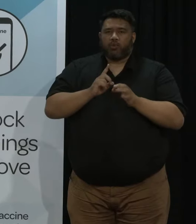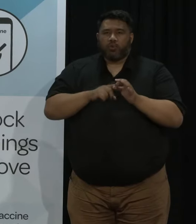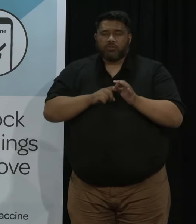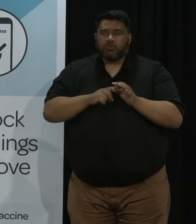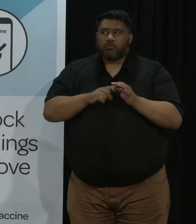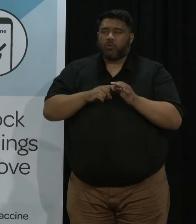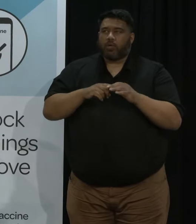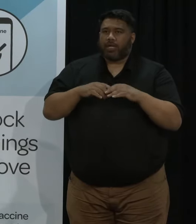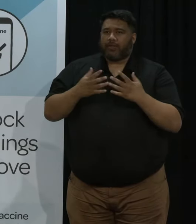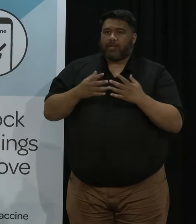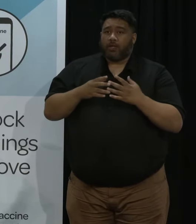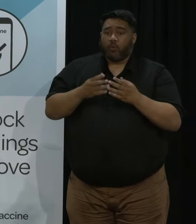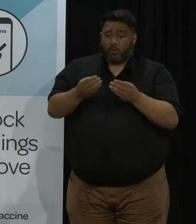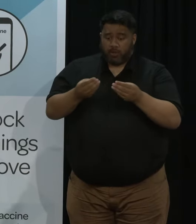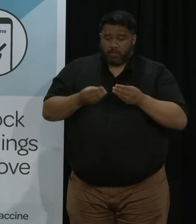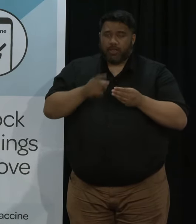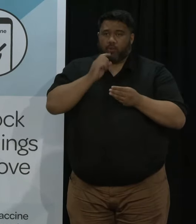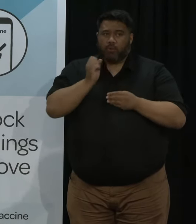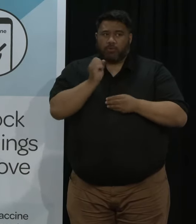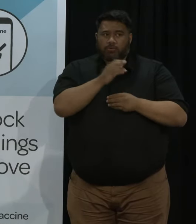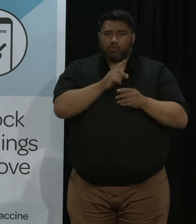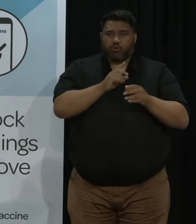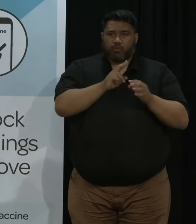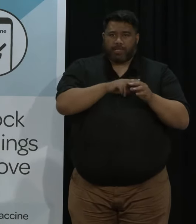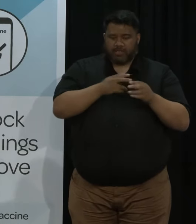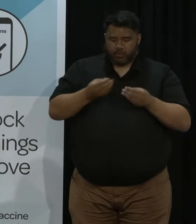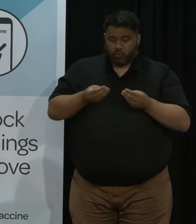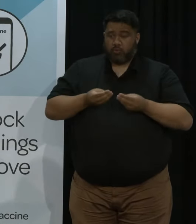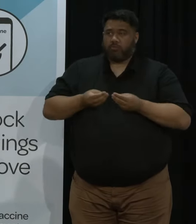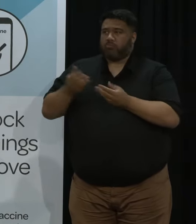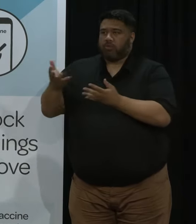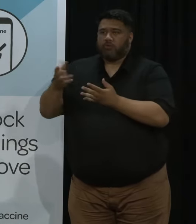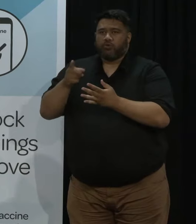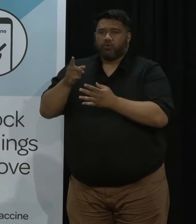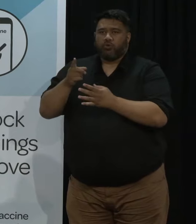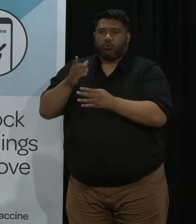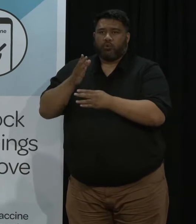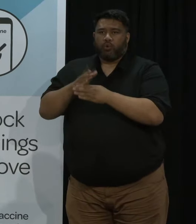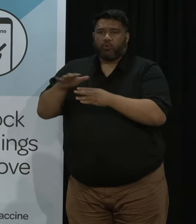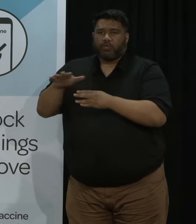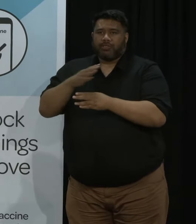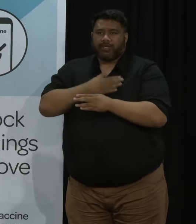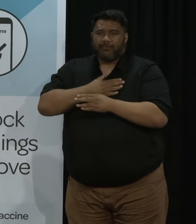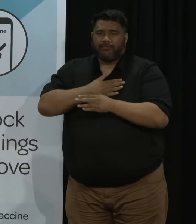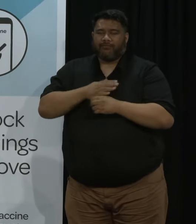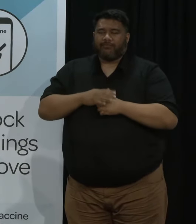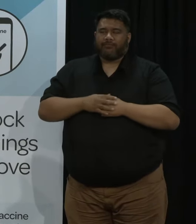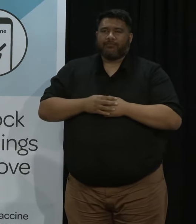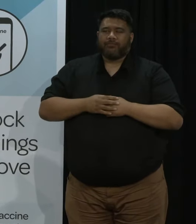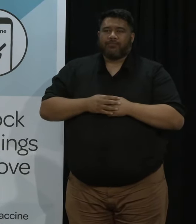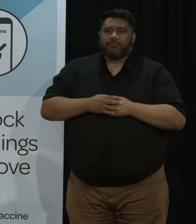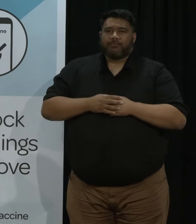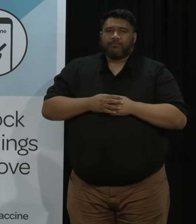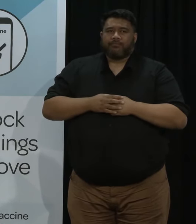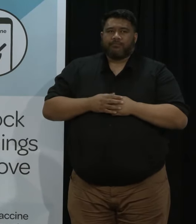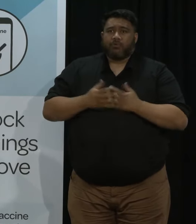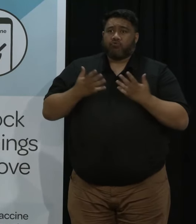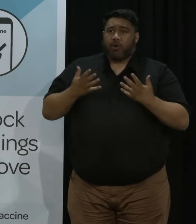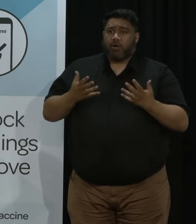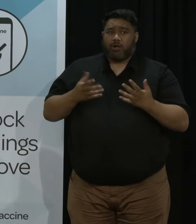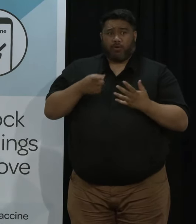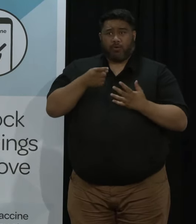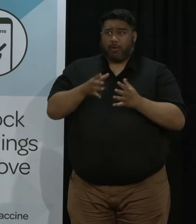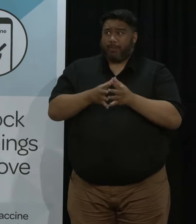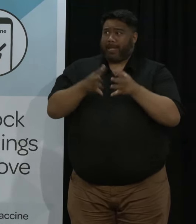like that are then flicked off to either work safe the police or others as required but again as I say there's nothing to seduce this as a